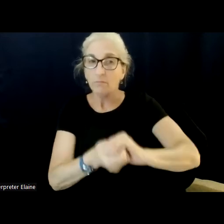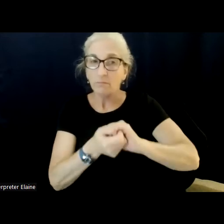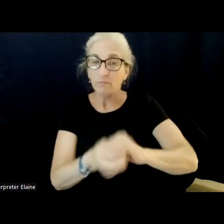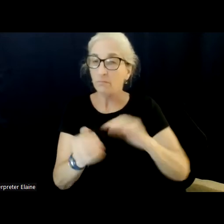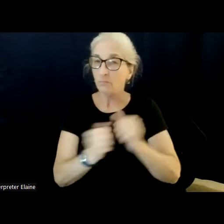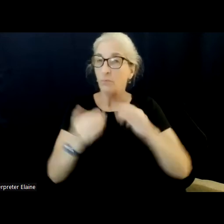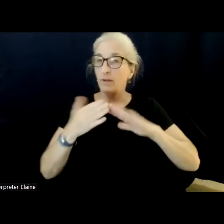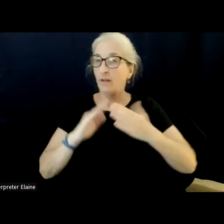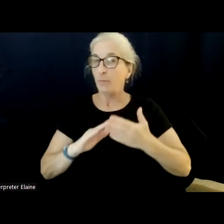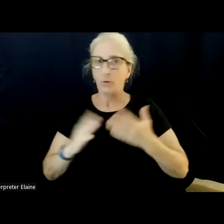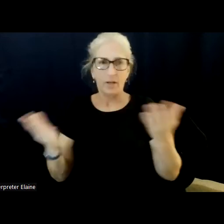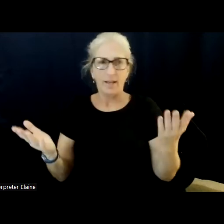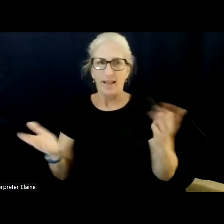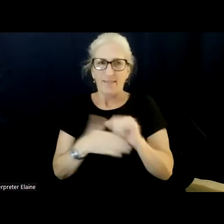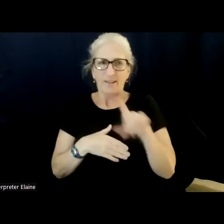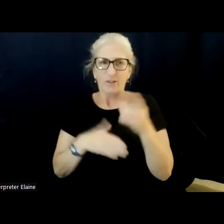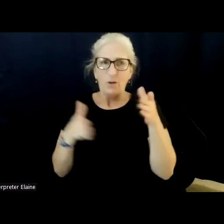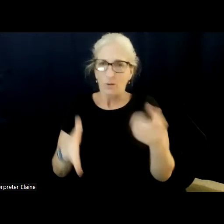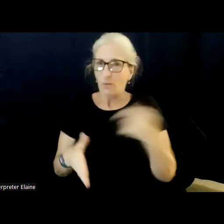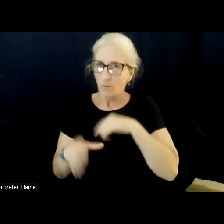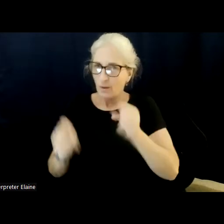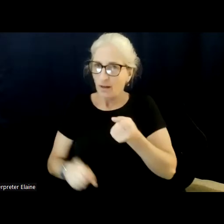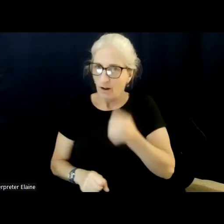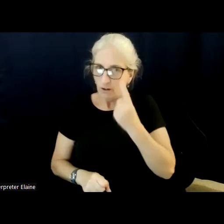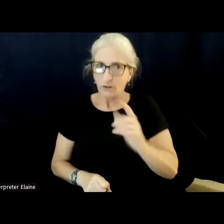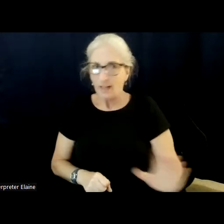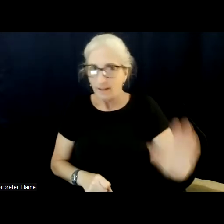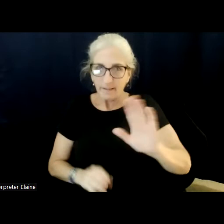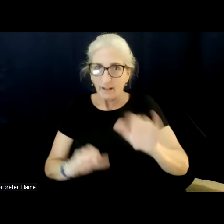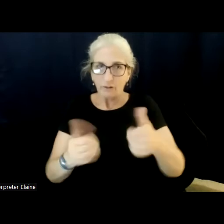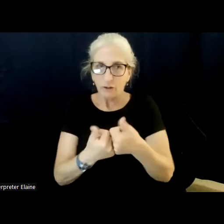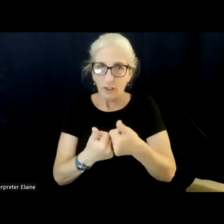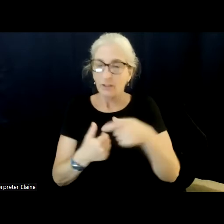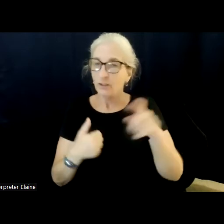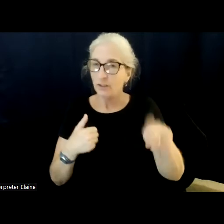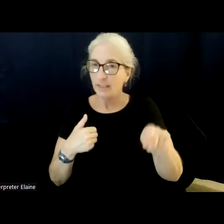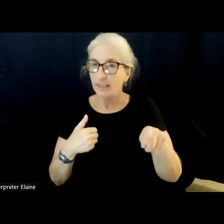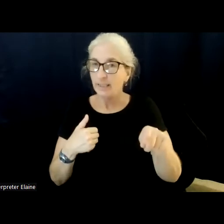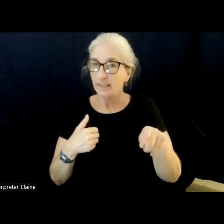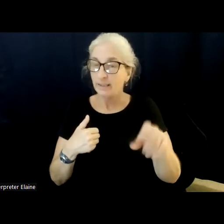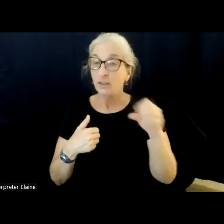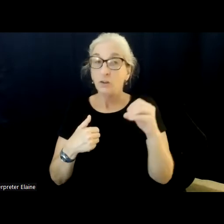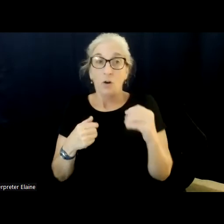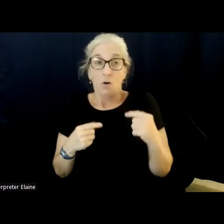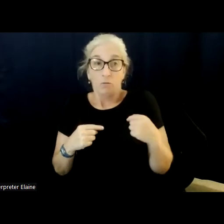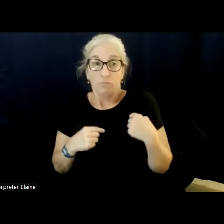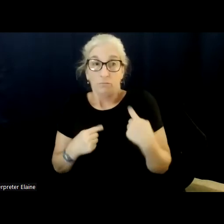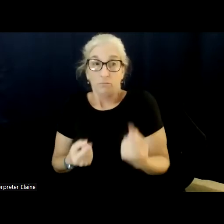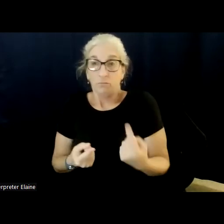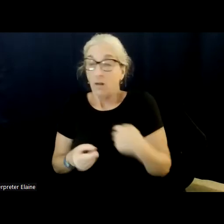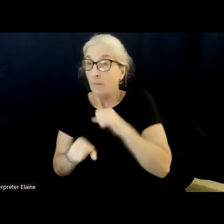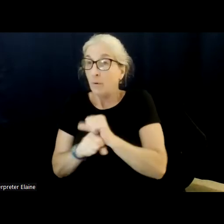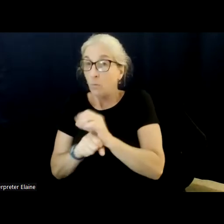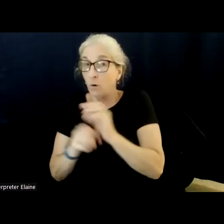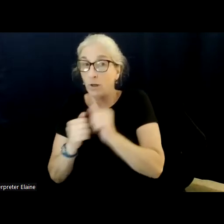what the true challenges and needs are. And so over the last few months that I've been working with you, Lucy and